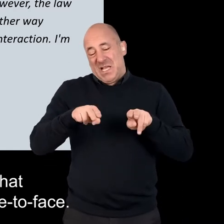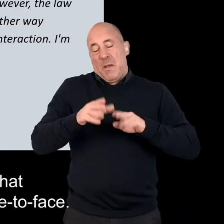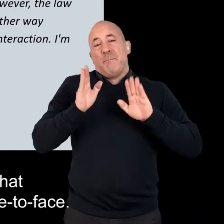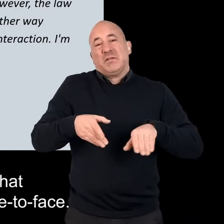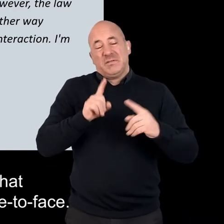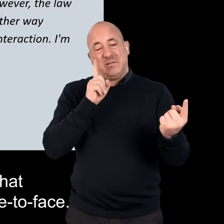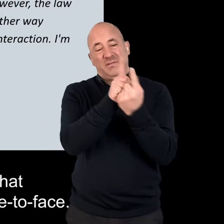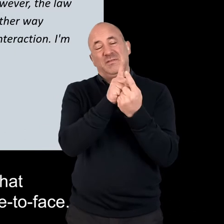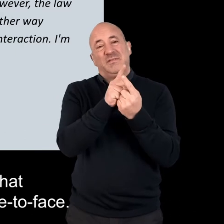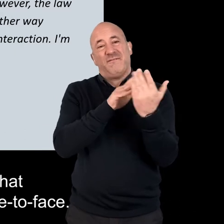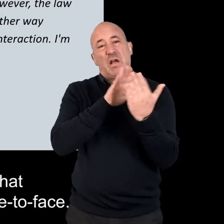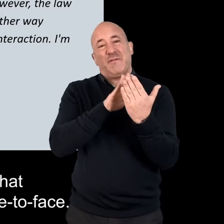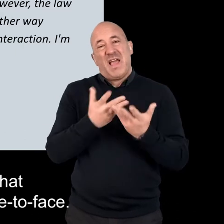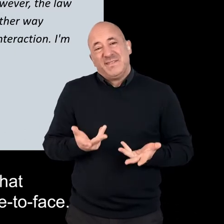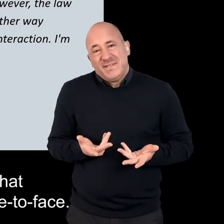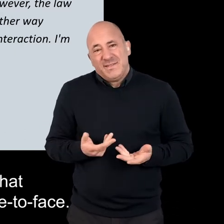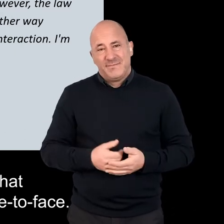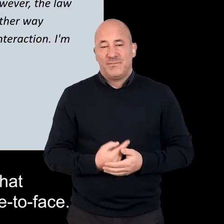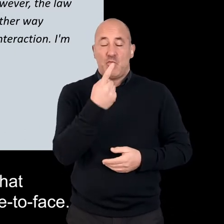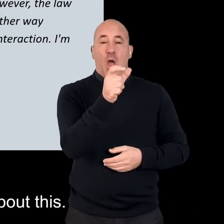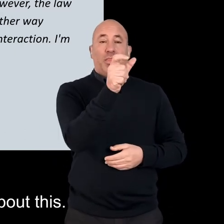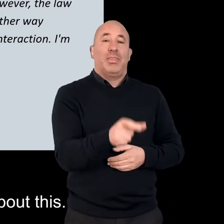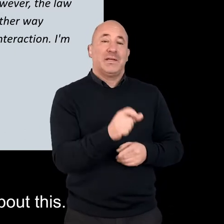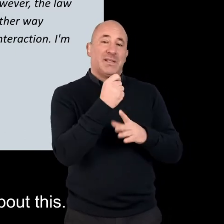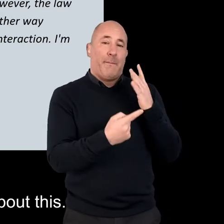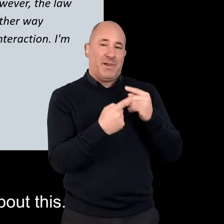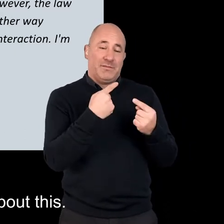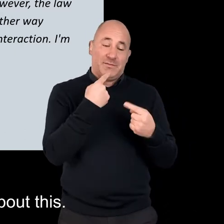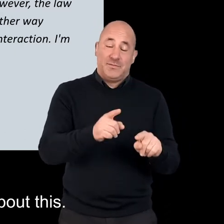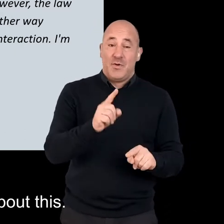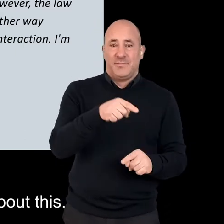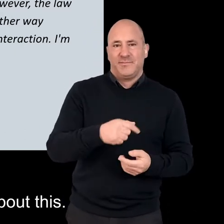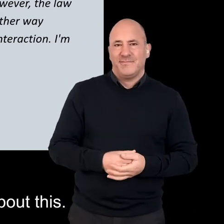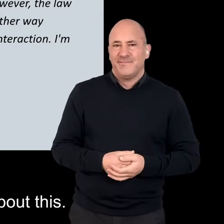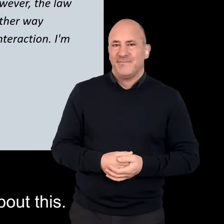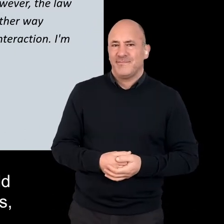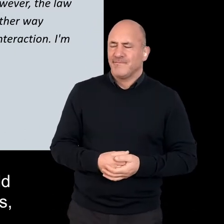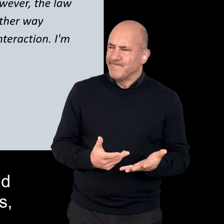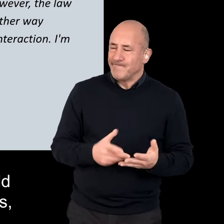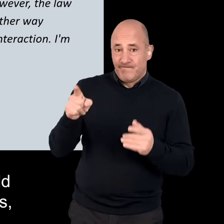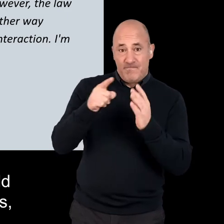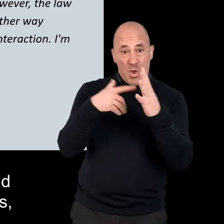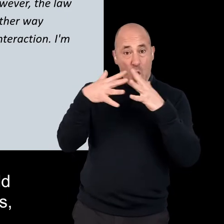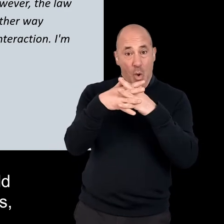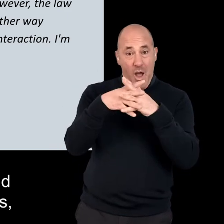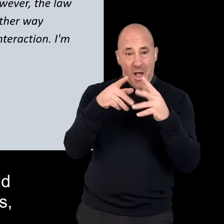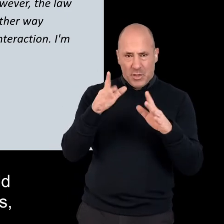that assessments could only be done face to face. This is what one service user said about this. Yes, the law says they